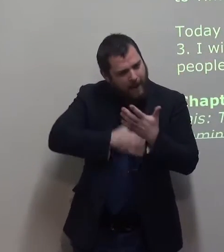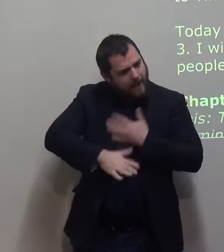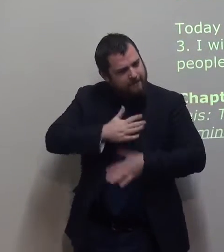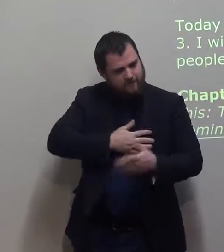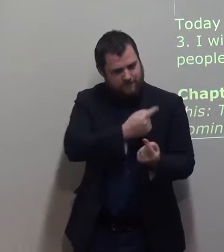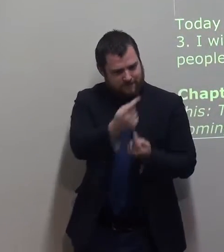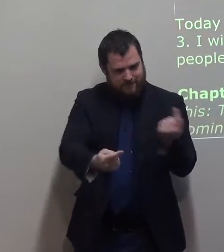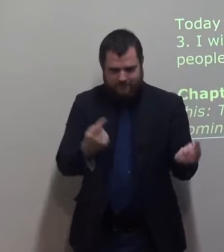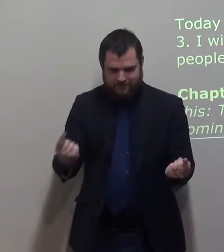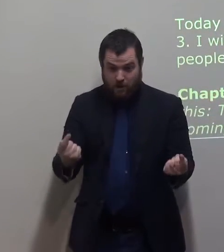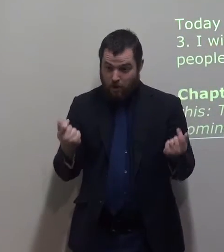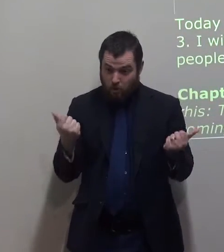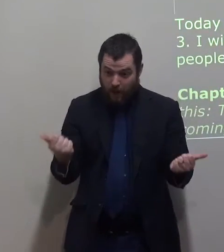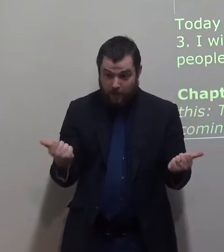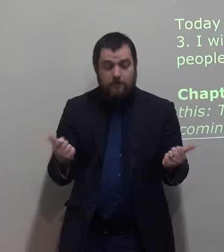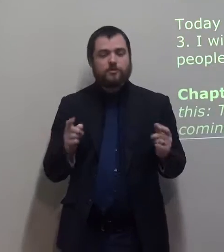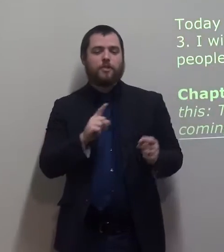Today, I will preach from Chapter 3.